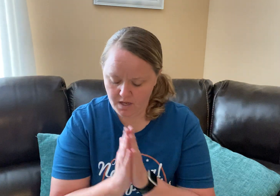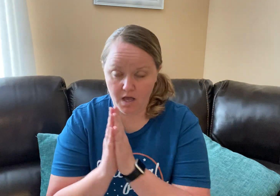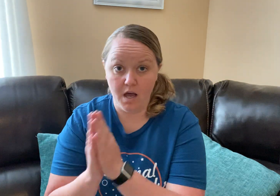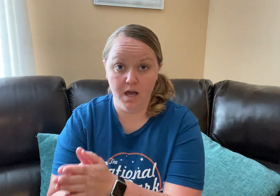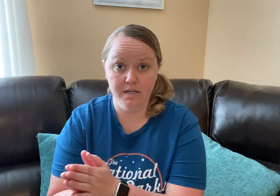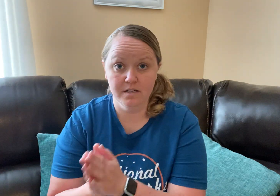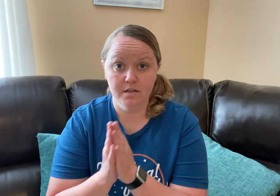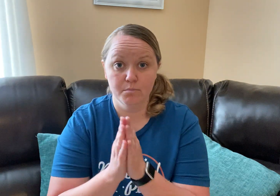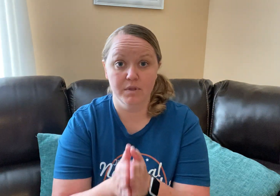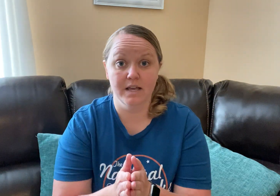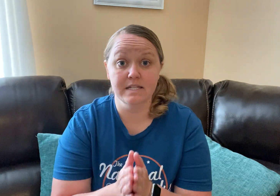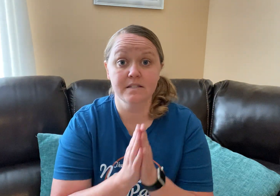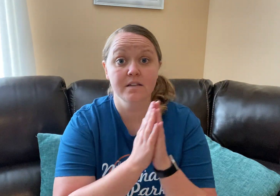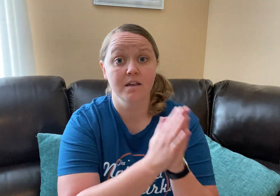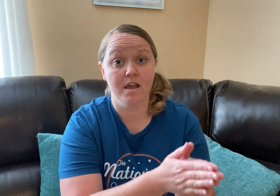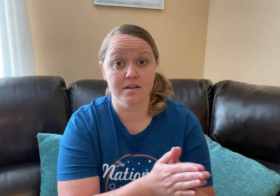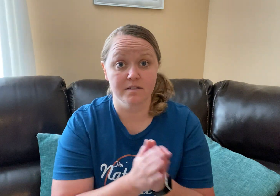Un-pleas-ent.